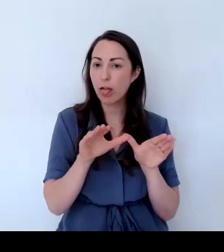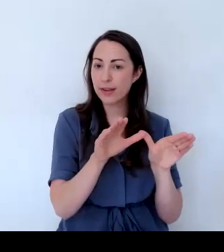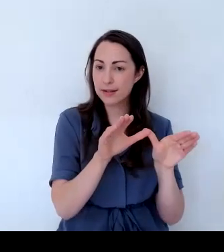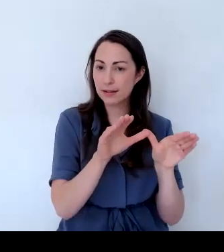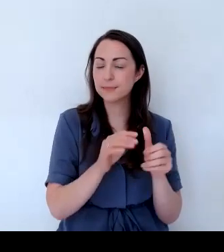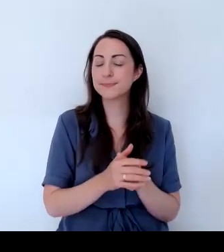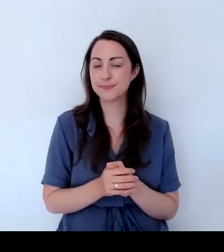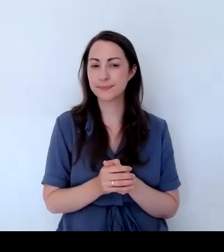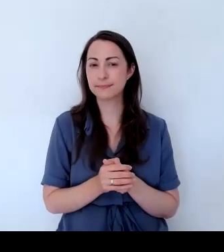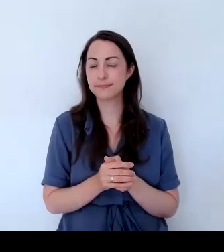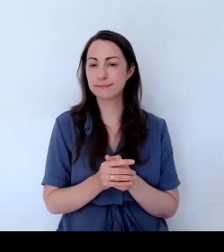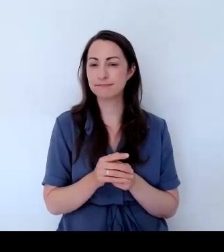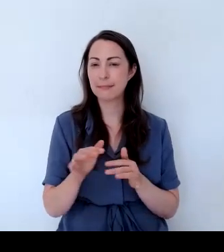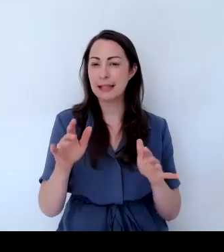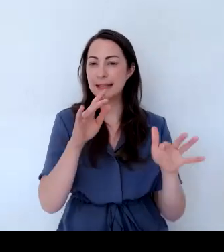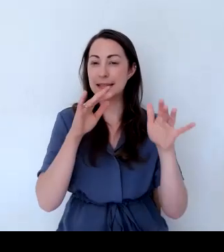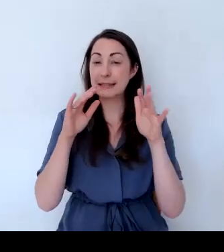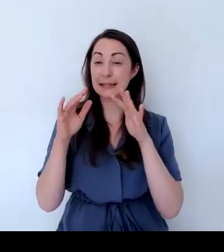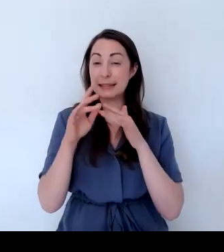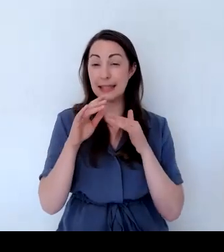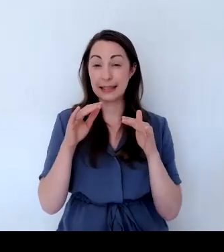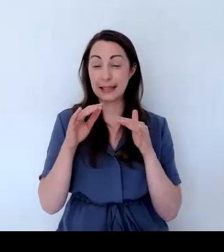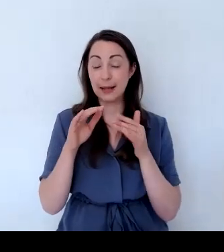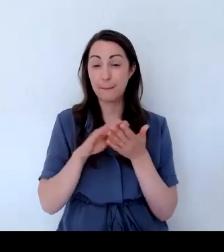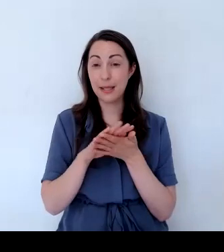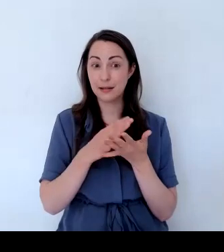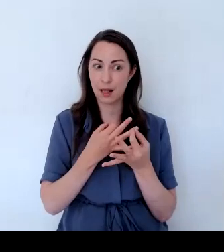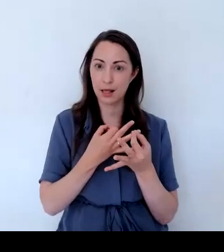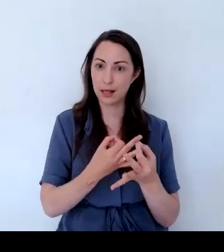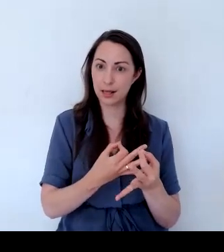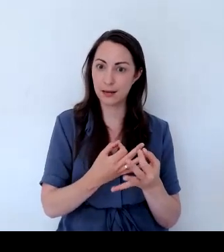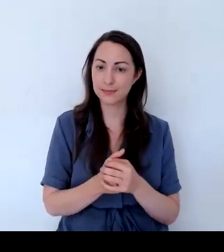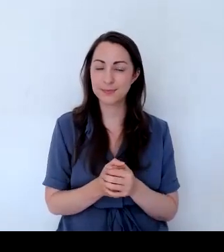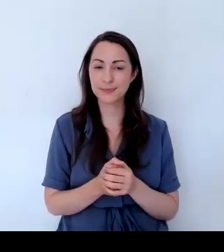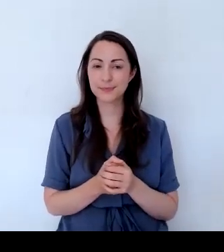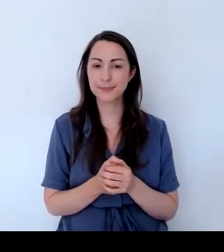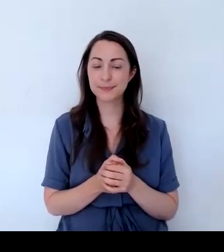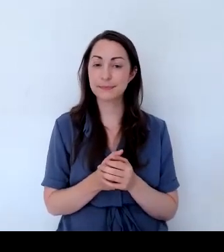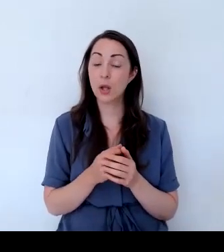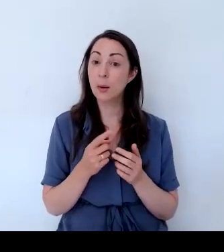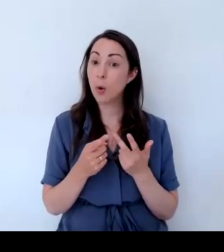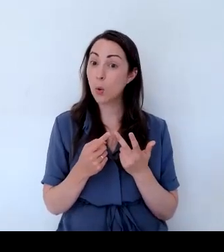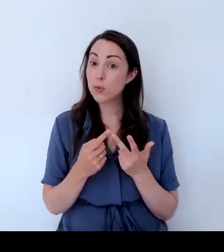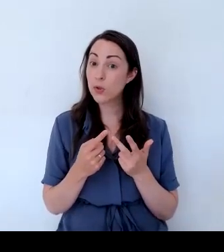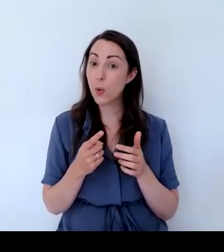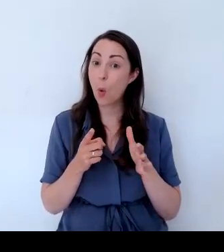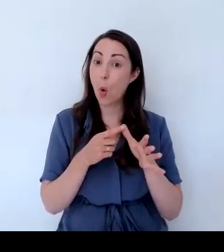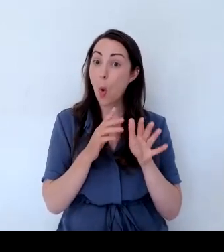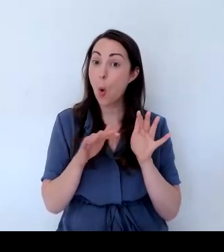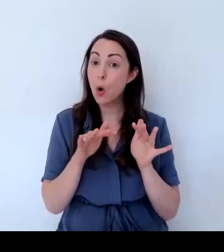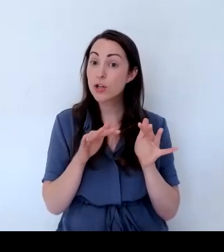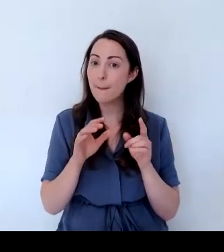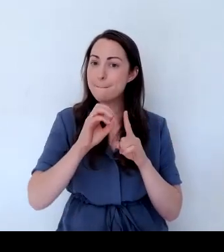It's so scented, of course, as well. And the autumn berries are really good for the birds.